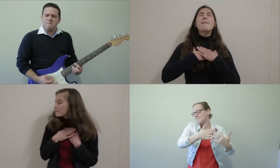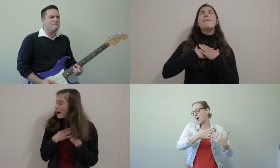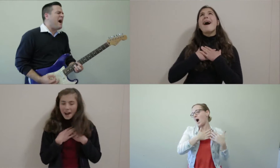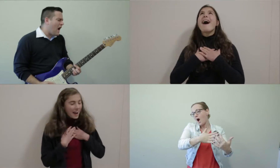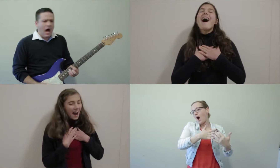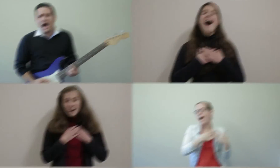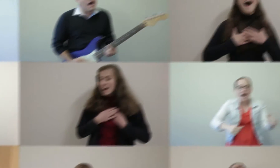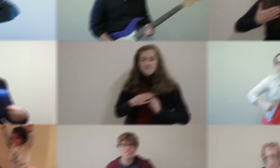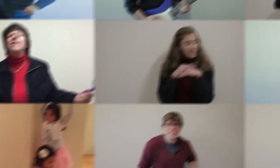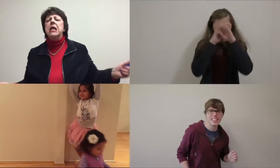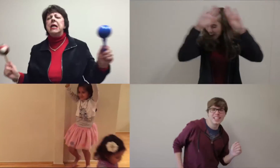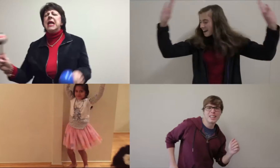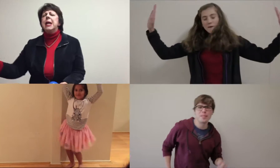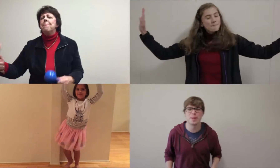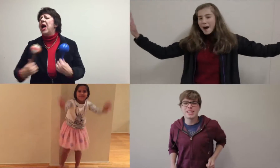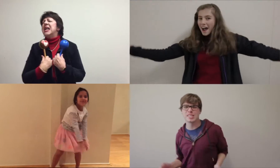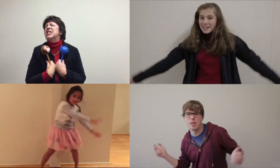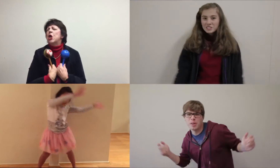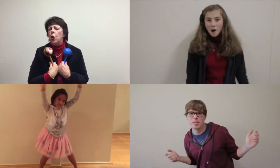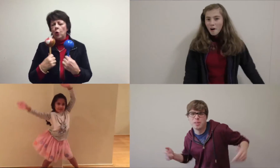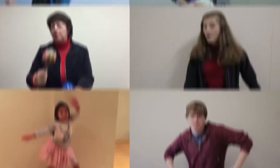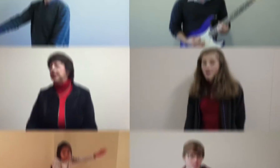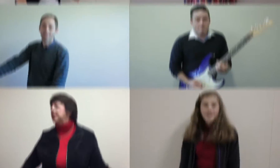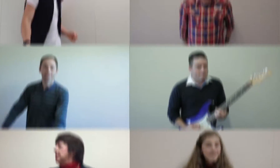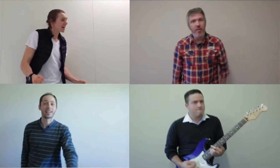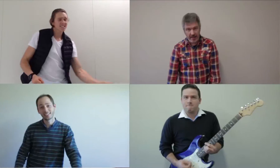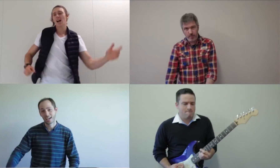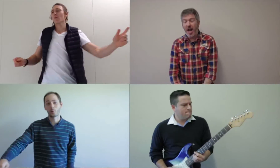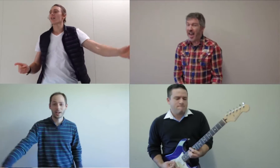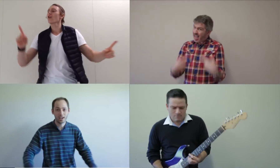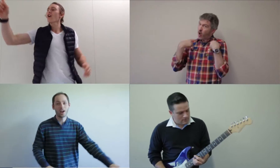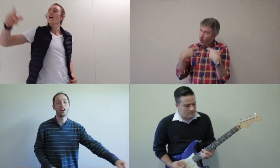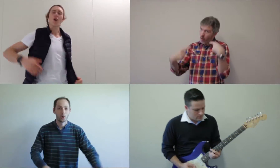in my heart I feel it in my soul That's how I know